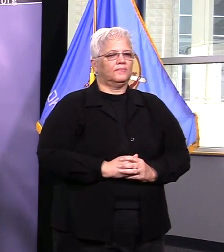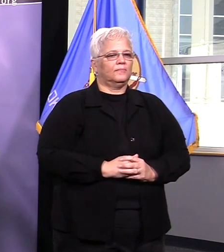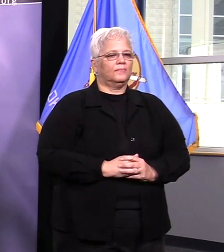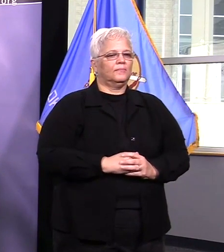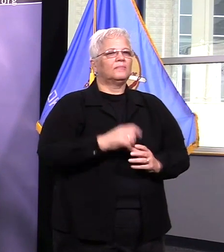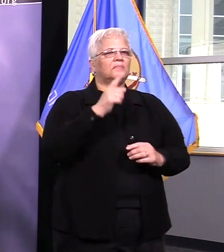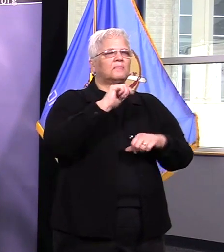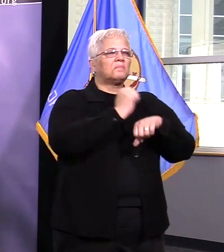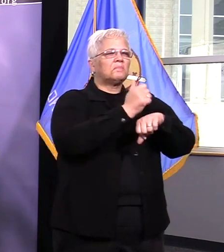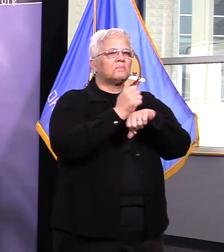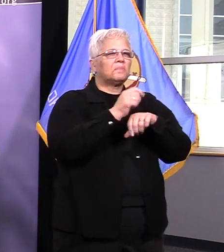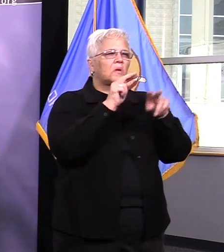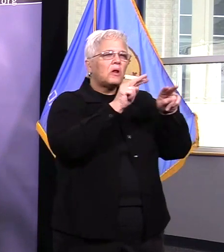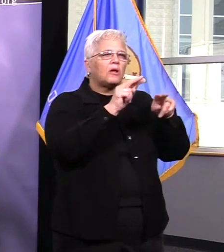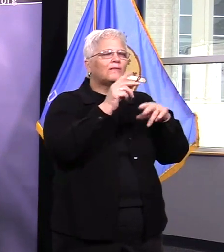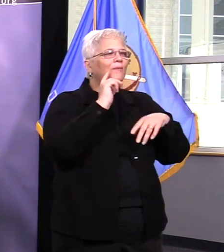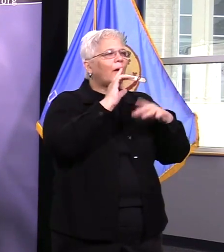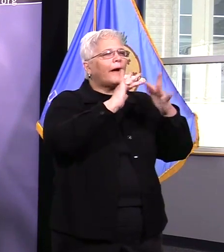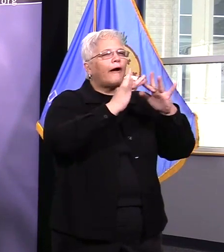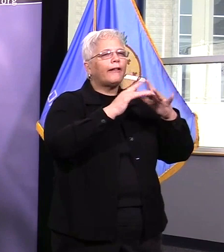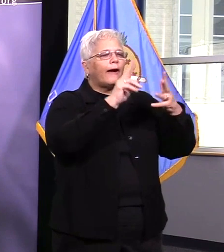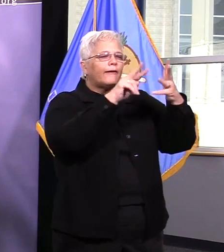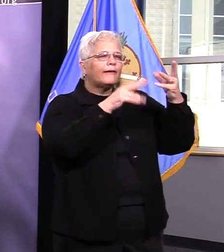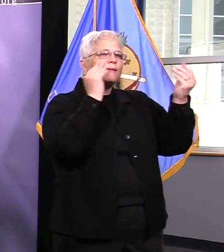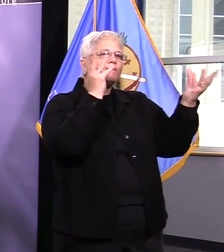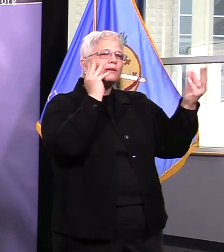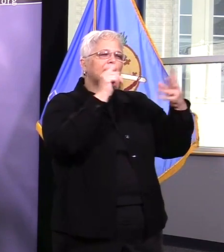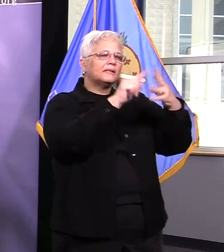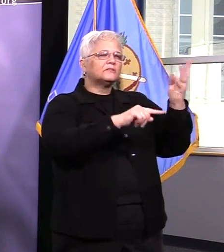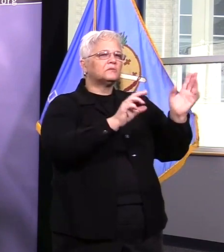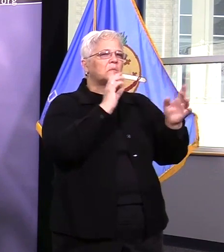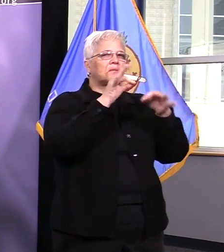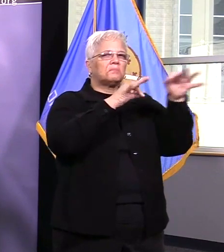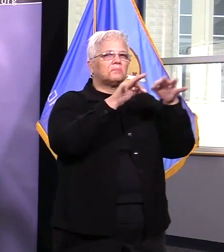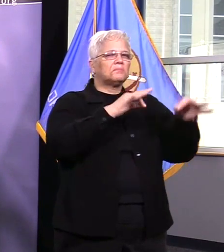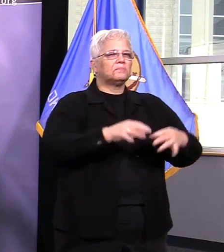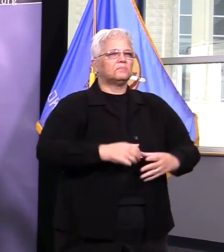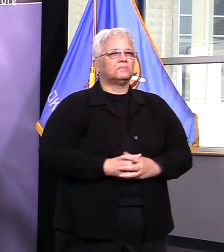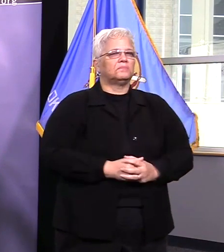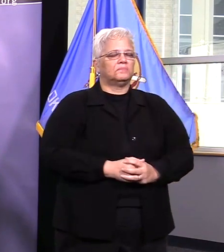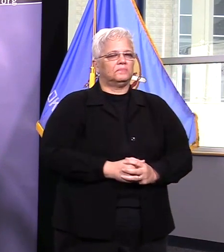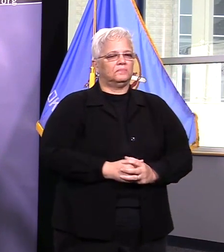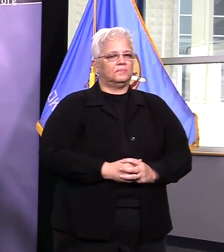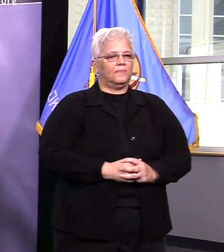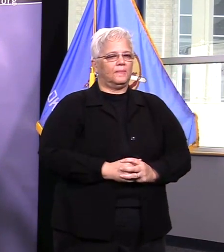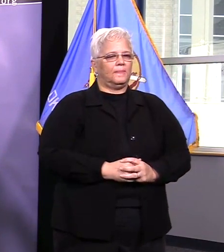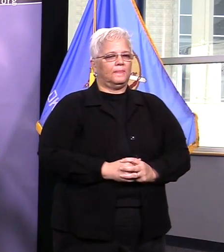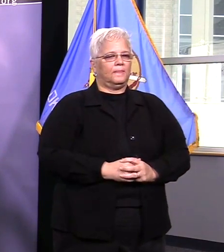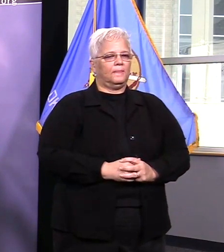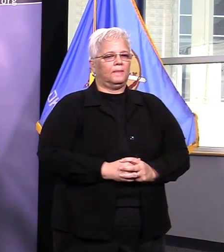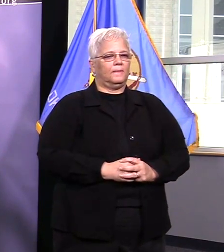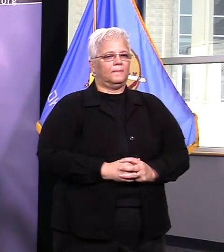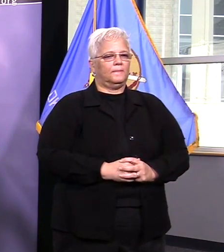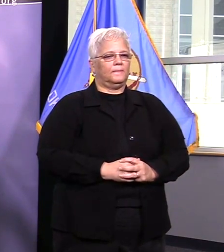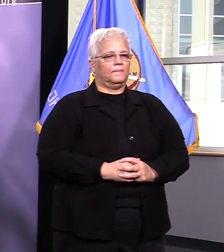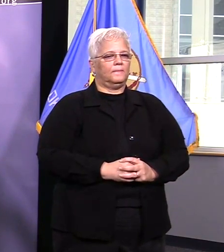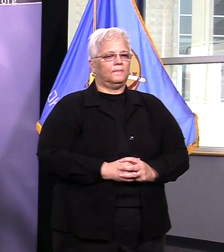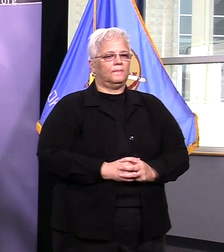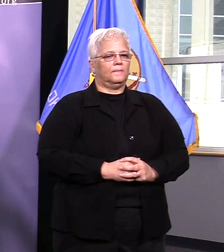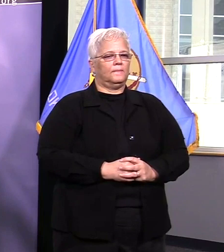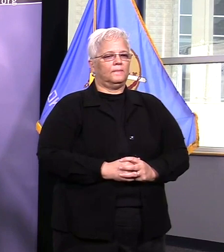deputies continue to respond to calls for service in the field and they are paying particular attention to our businesses that are still